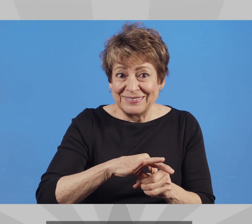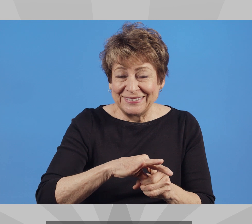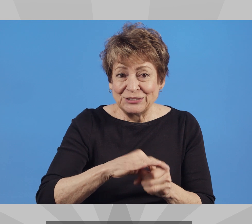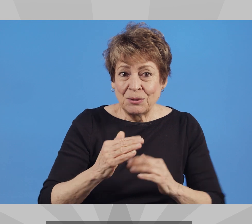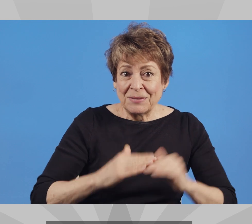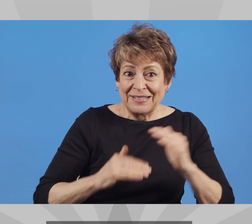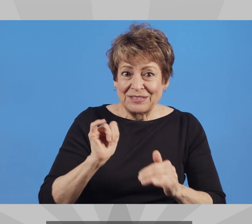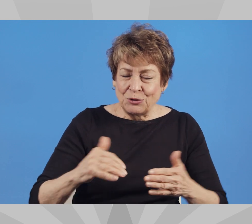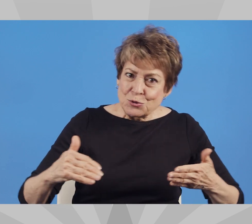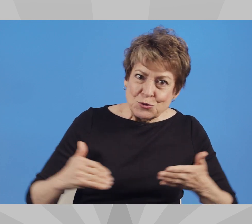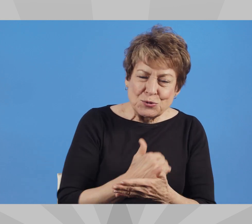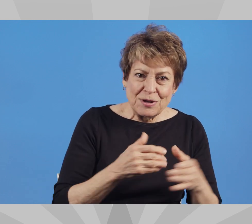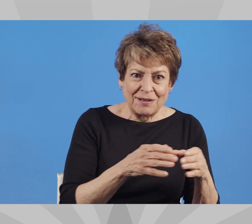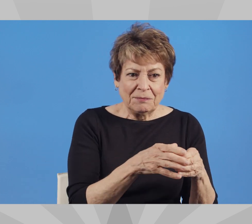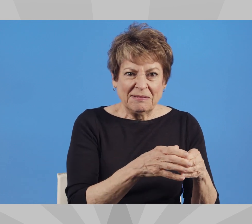build that new majority.